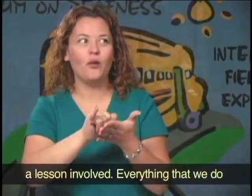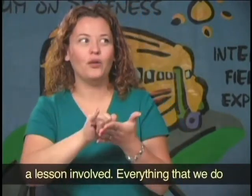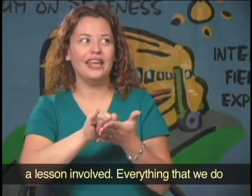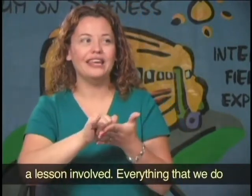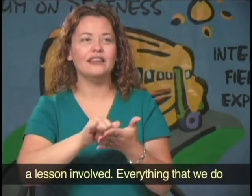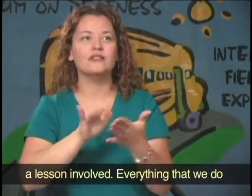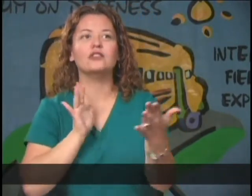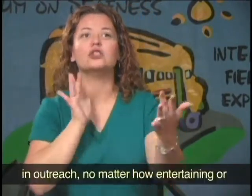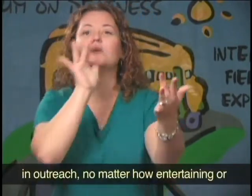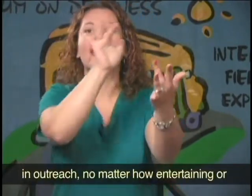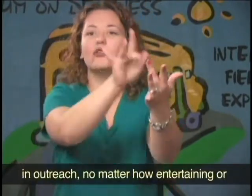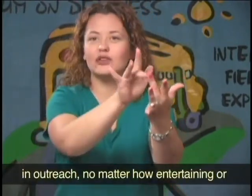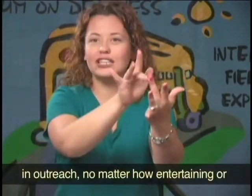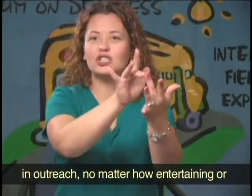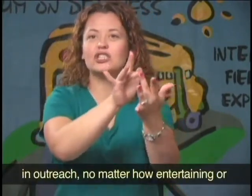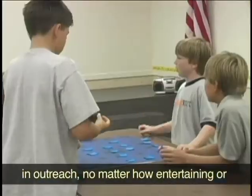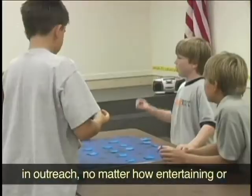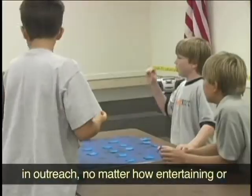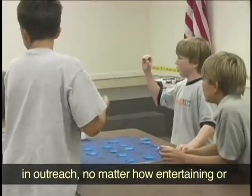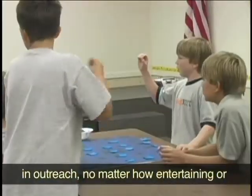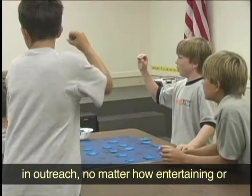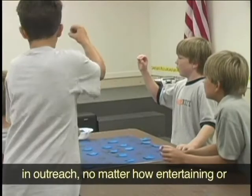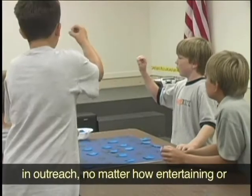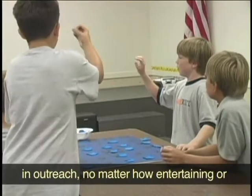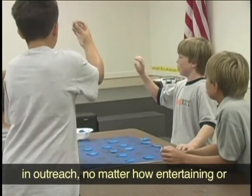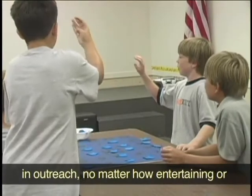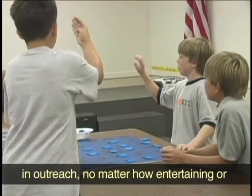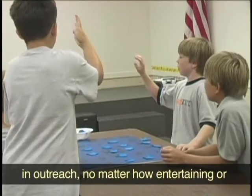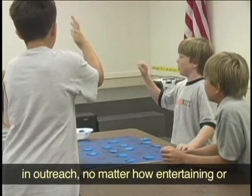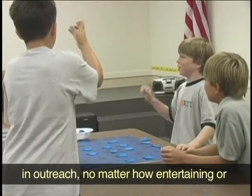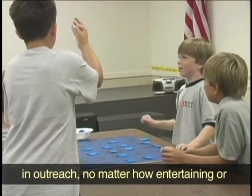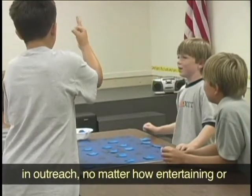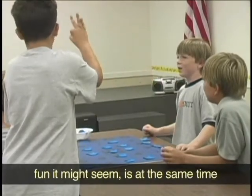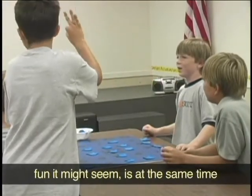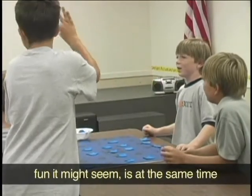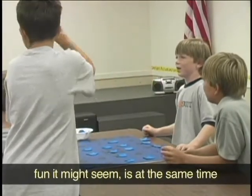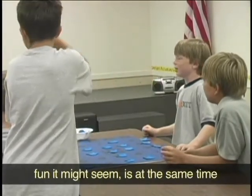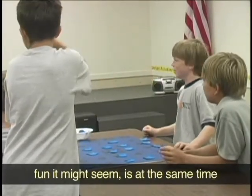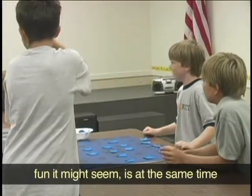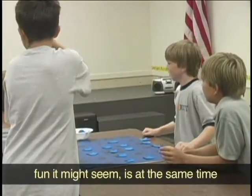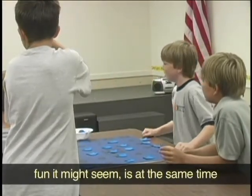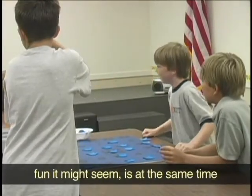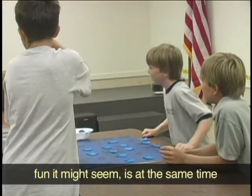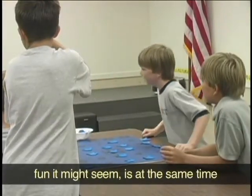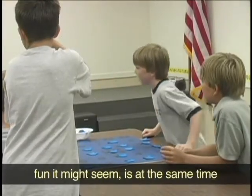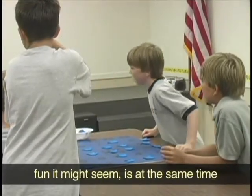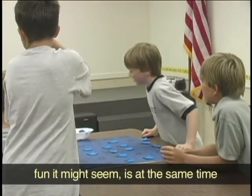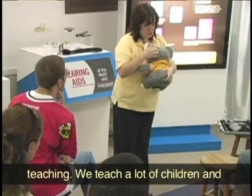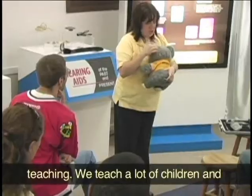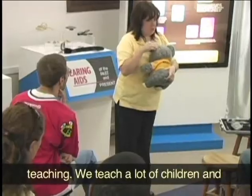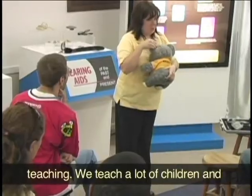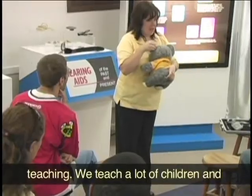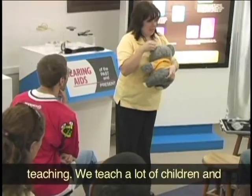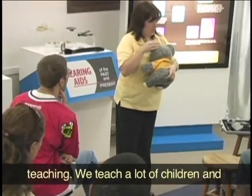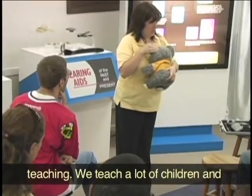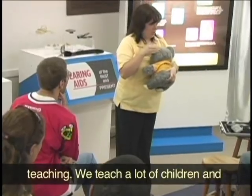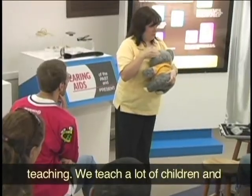we do through an outreach, no matter how entertaining or fun it may seem, is at the same time teaching. We